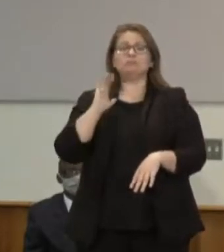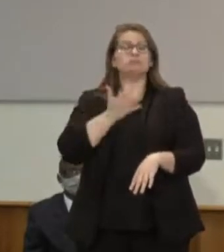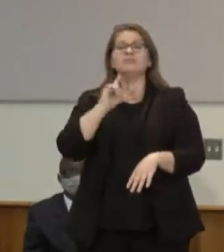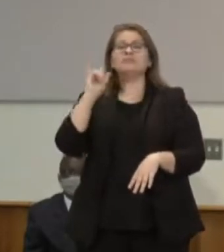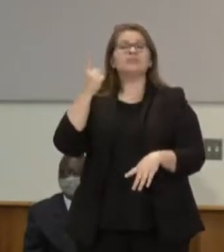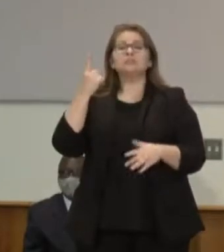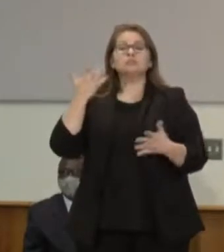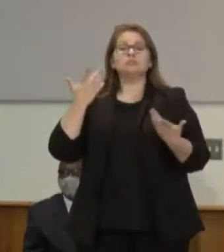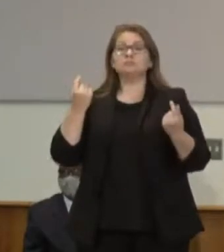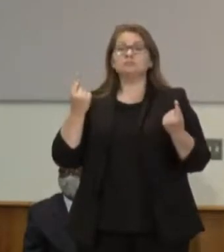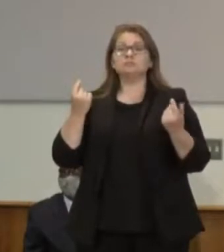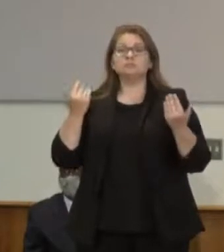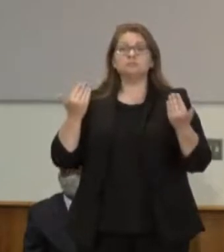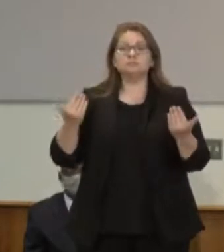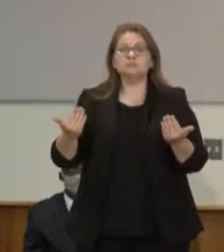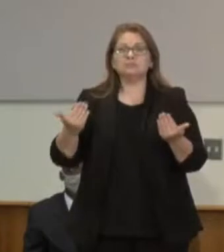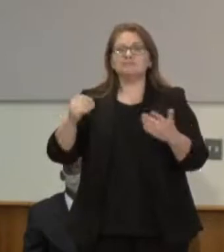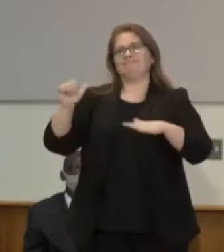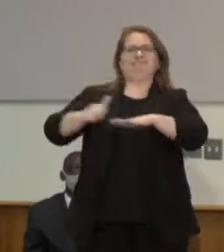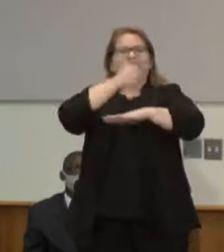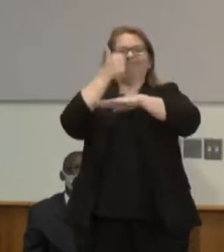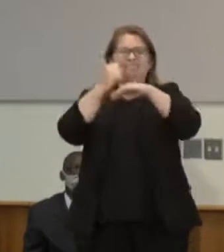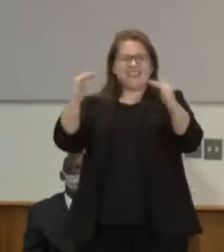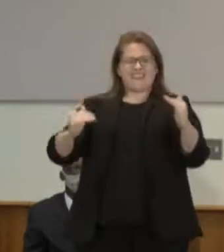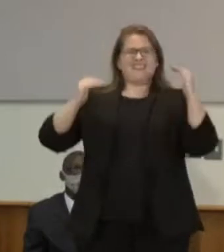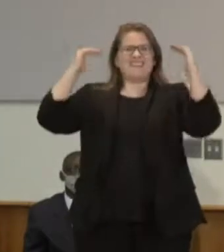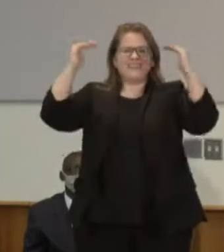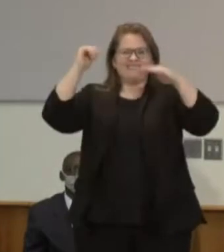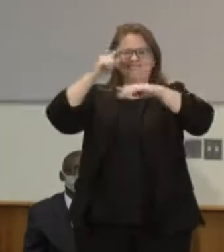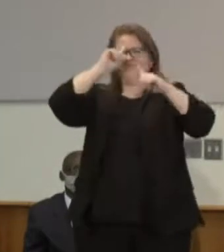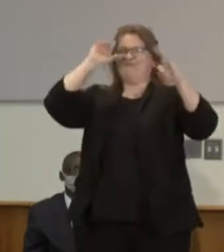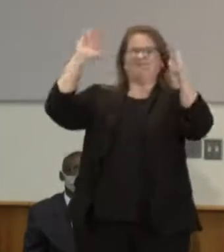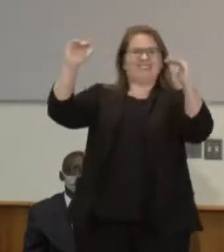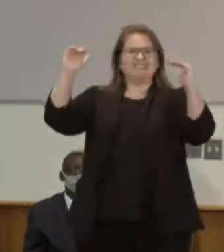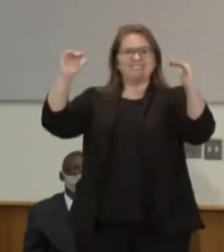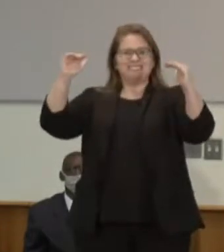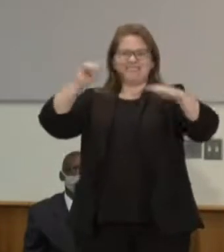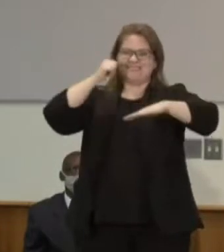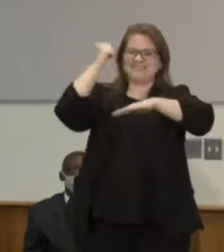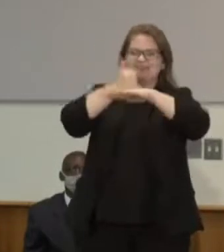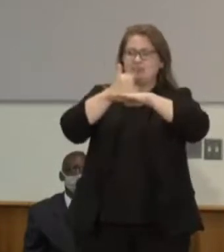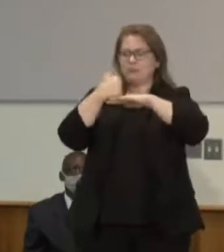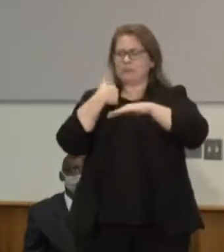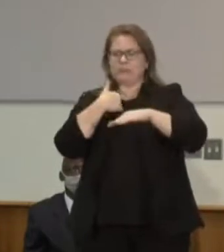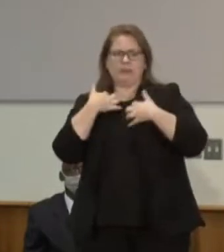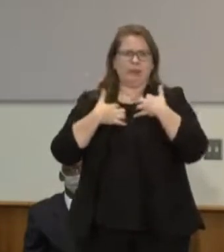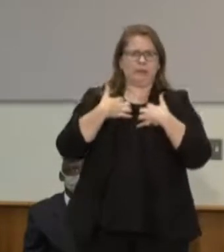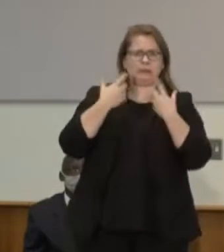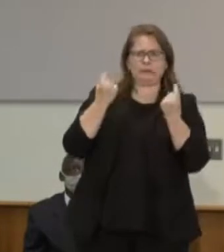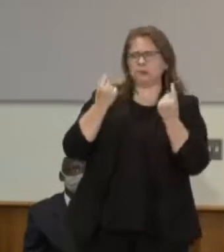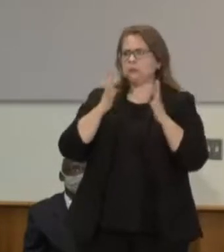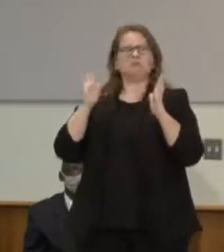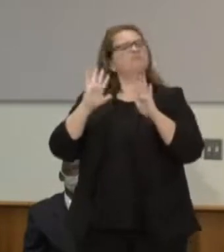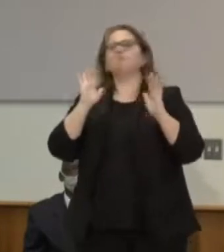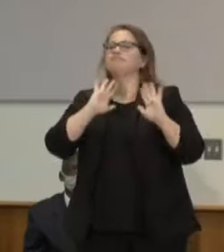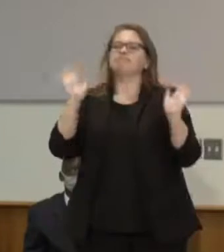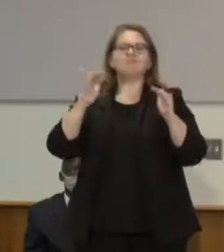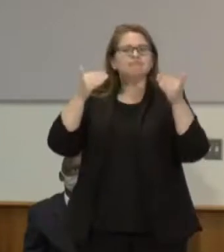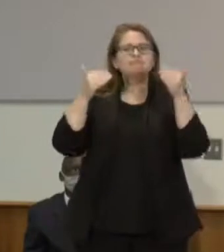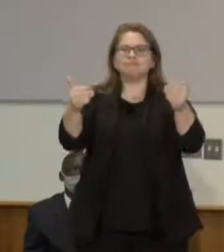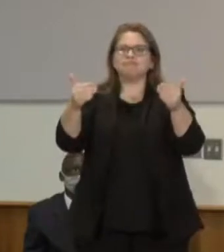and lead by example, not tiptoe around the issue of racial injustice. This special